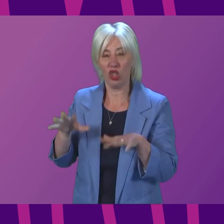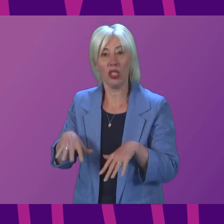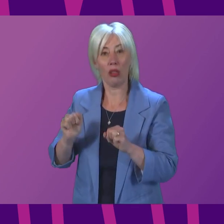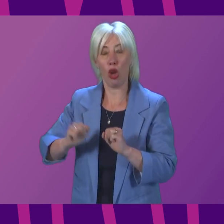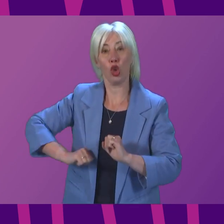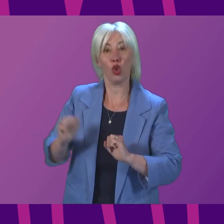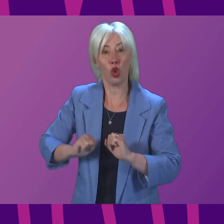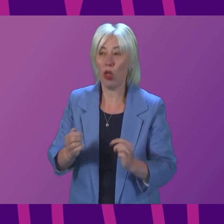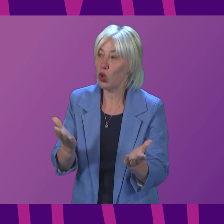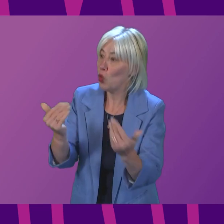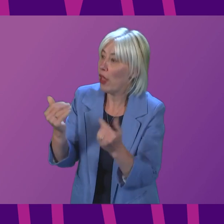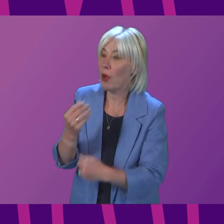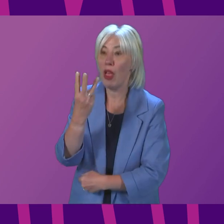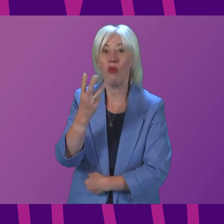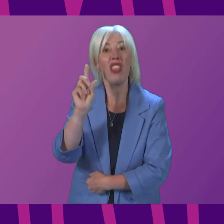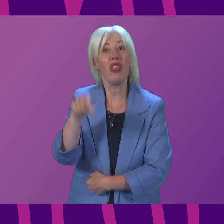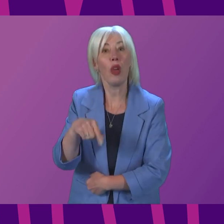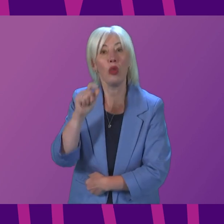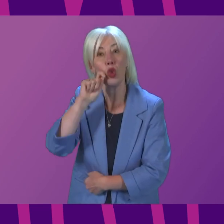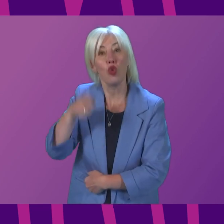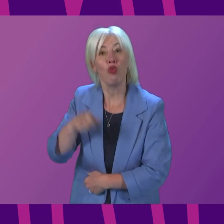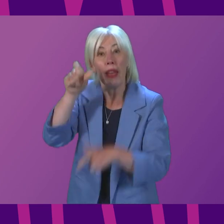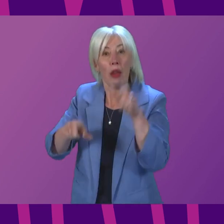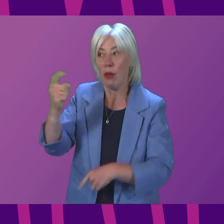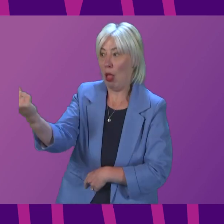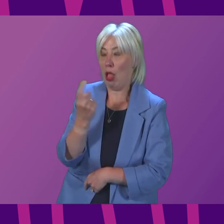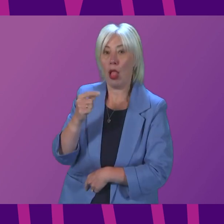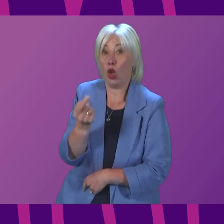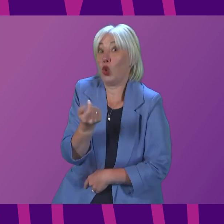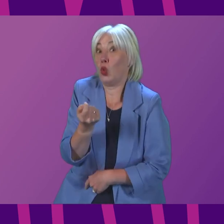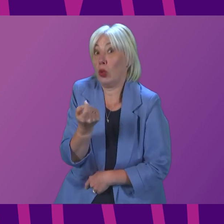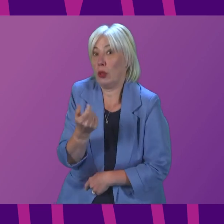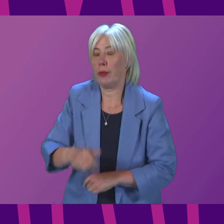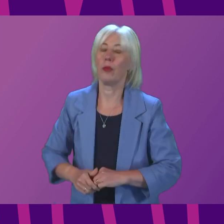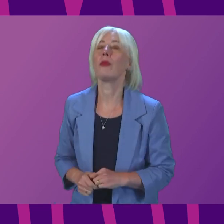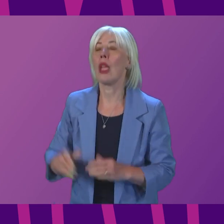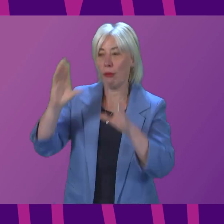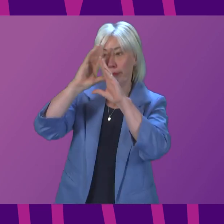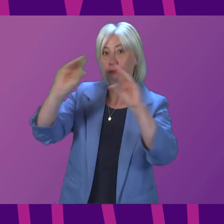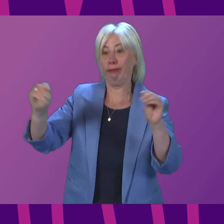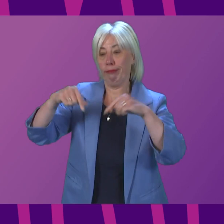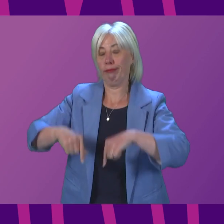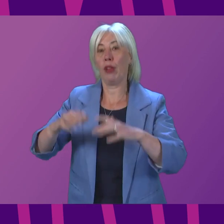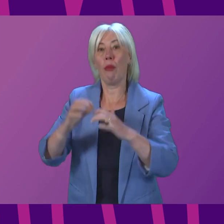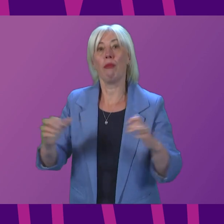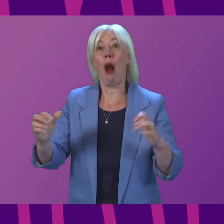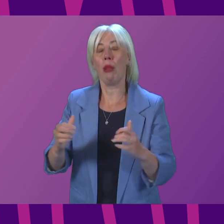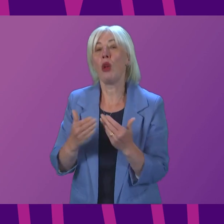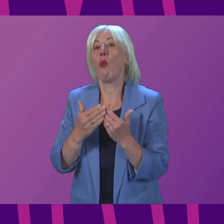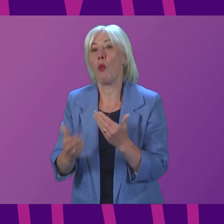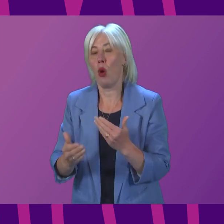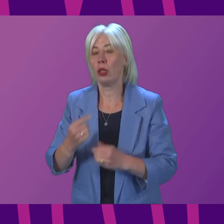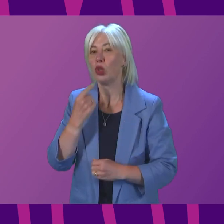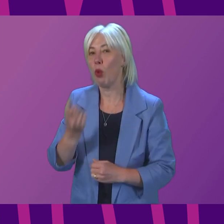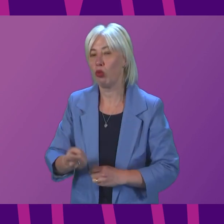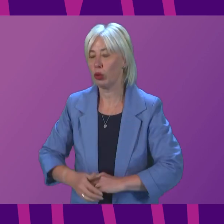Scotland to welcome 3,000 Ukrainians to Scotland very soon. I will update Parliament more fully on these matters tomorrow.